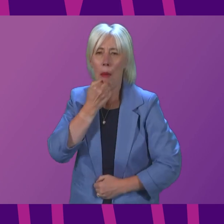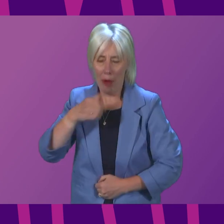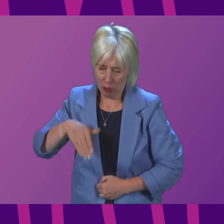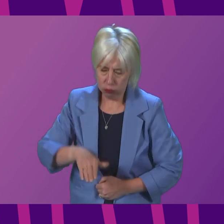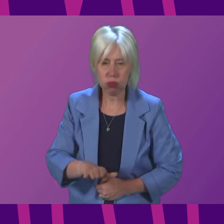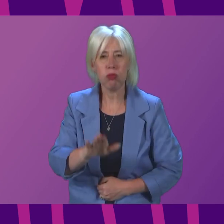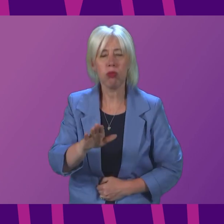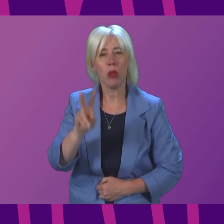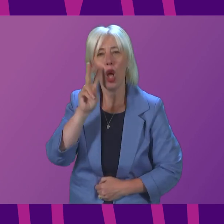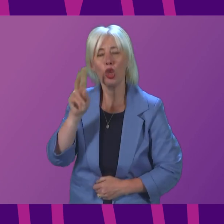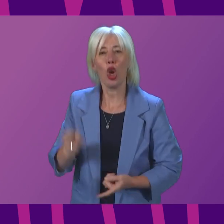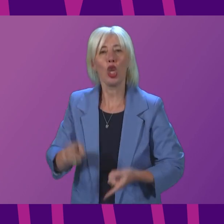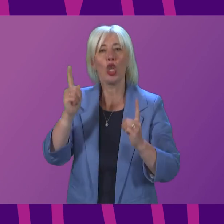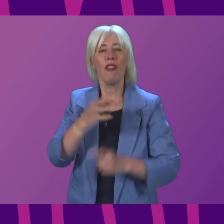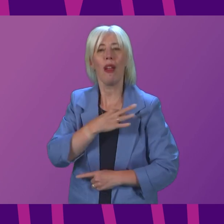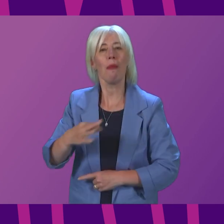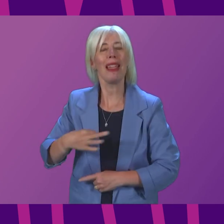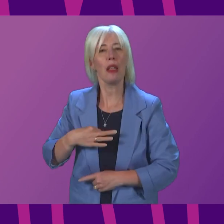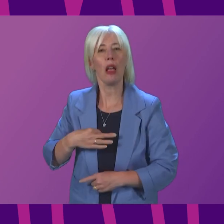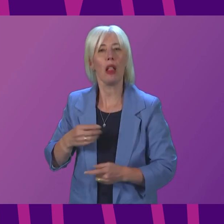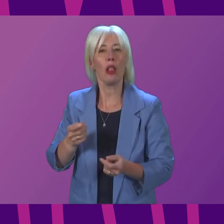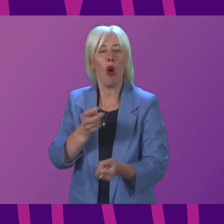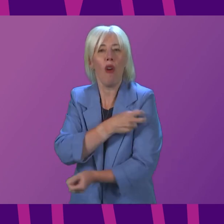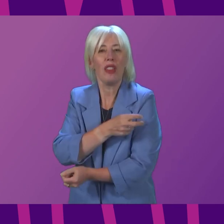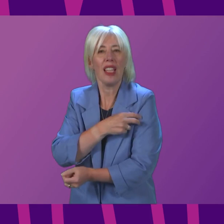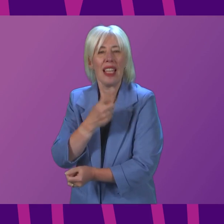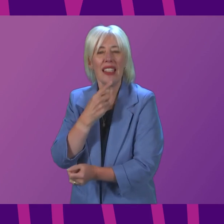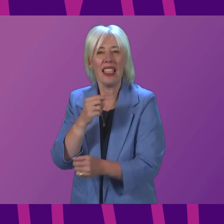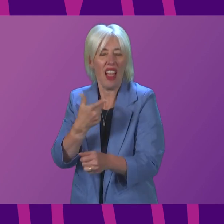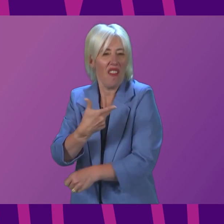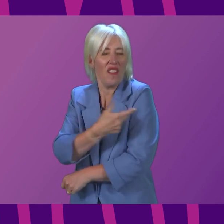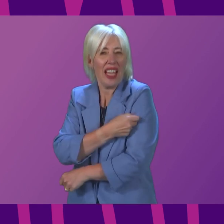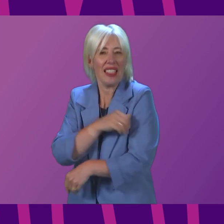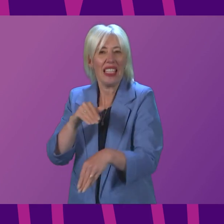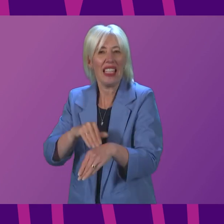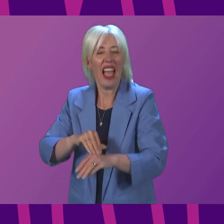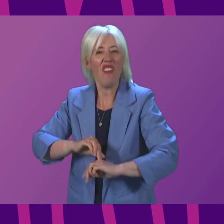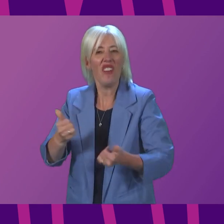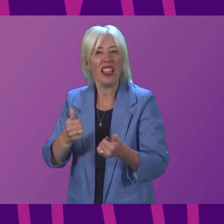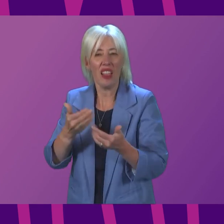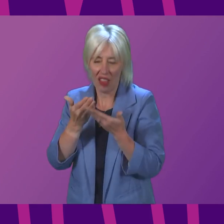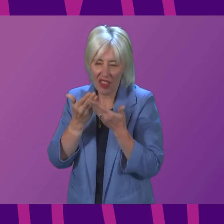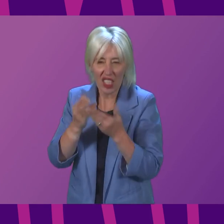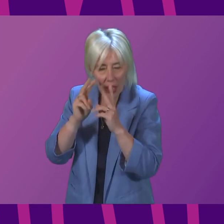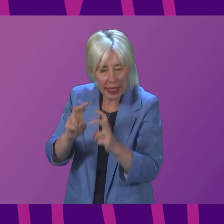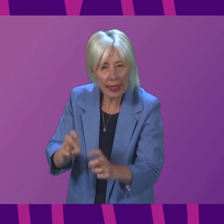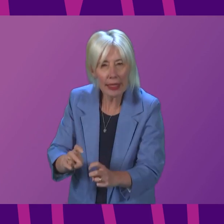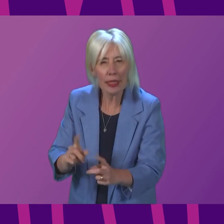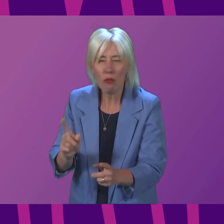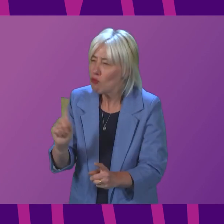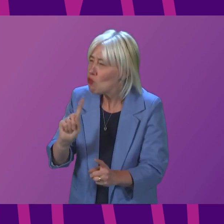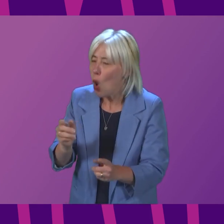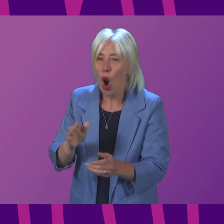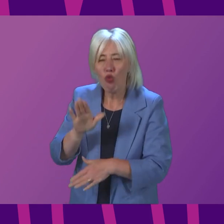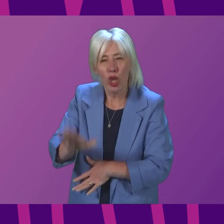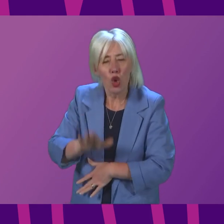I saw the chief medical officer mention vaccine effectiveness studies at the weekend. Can I ask the first minister about these? What reassurance they